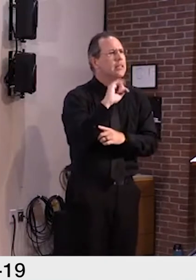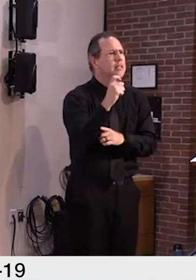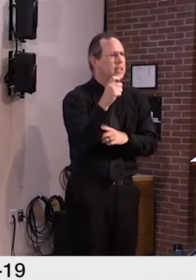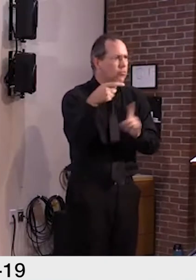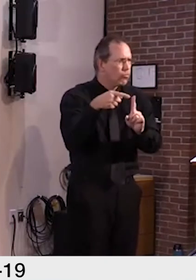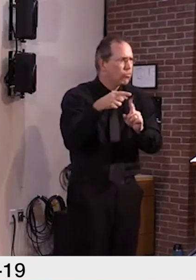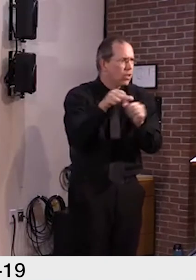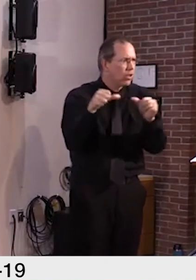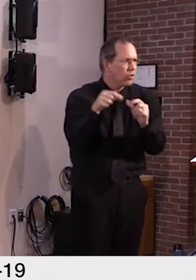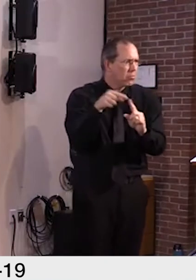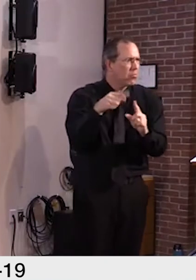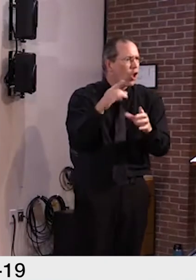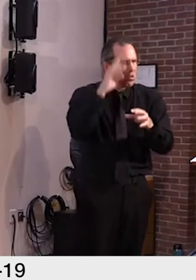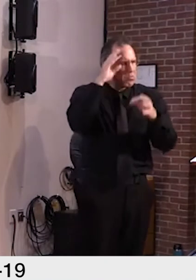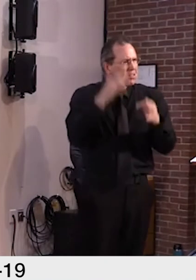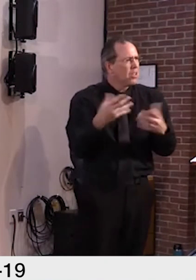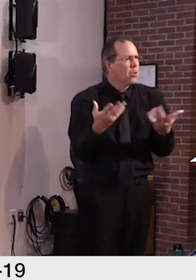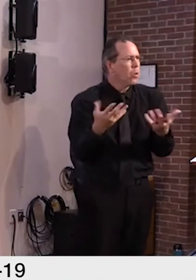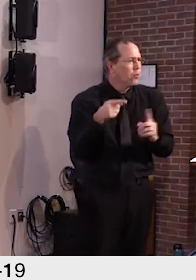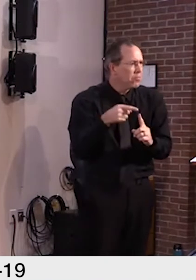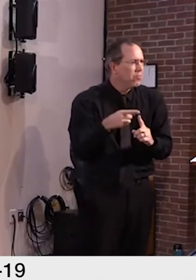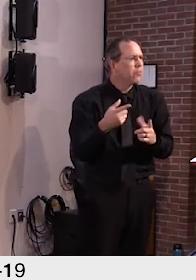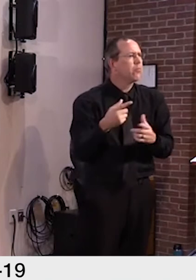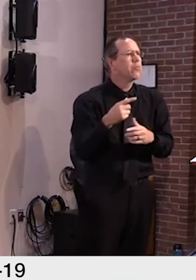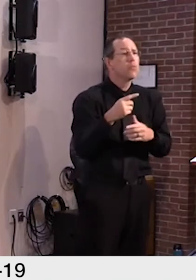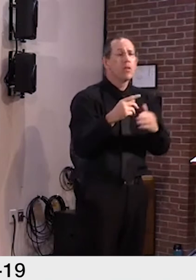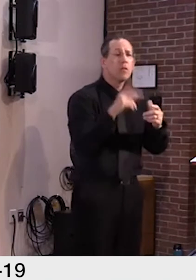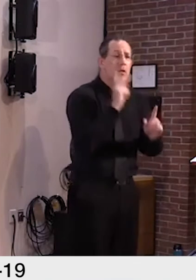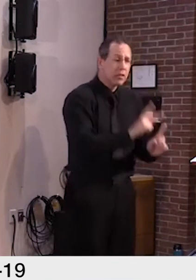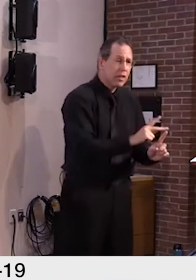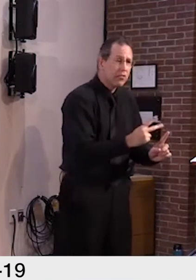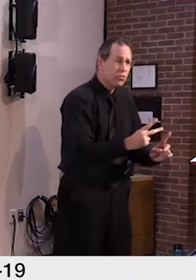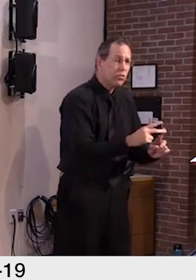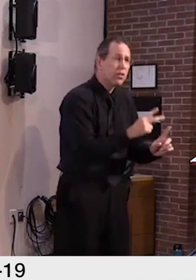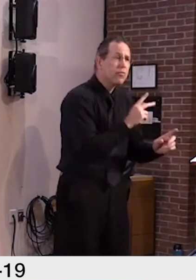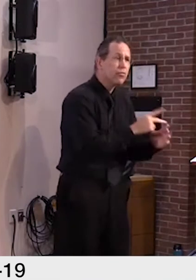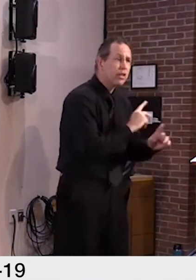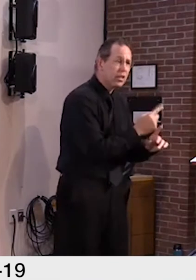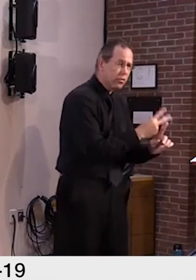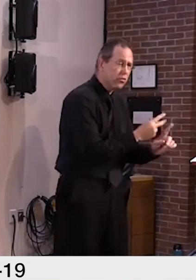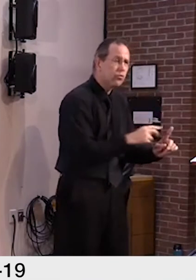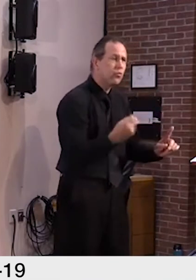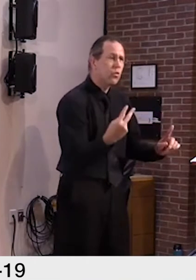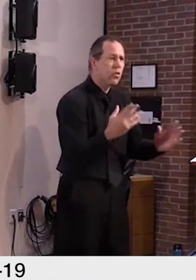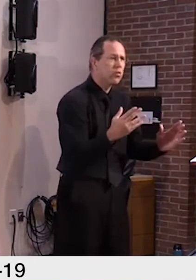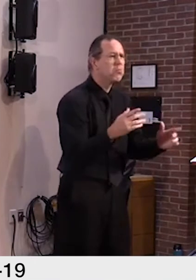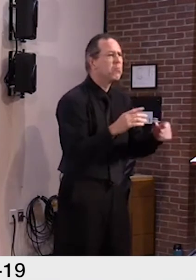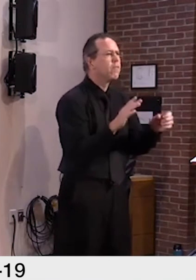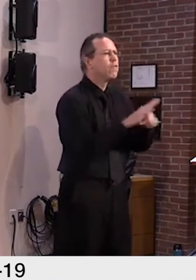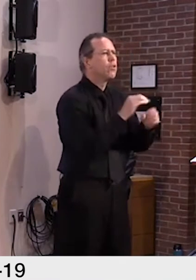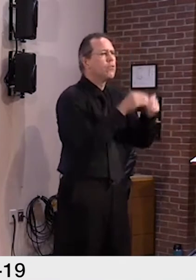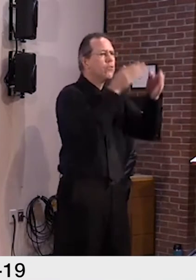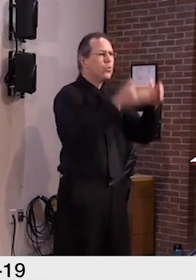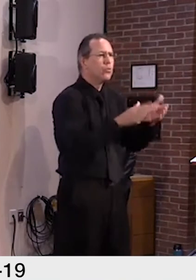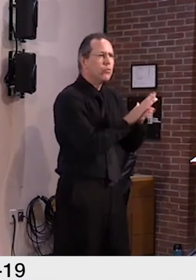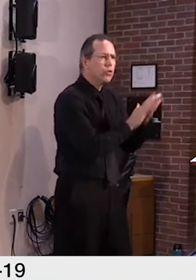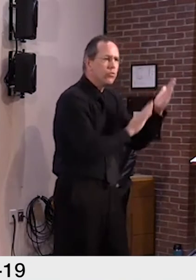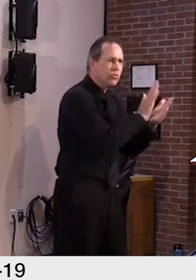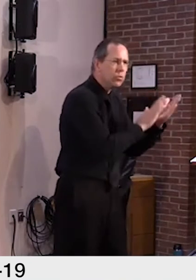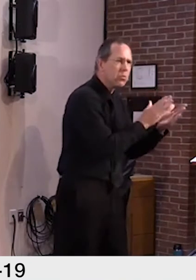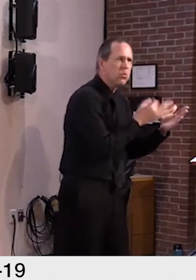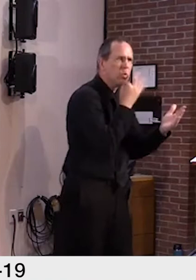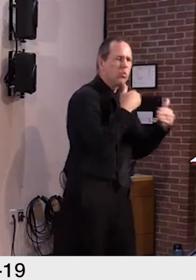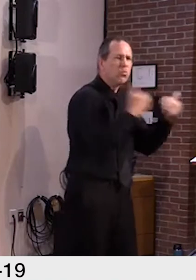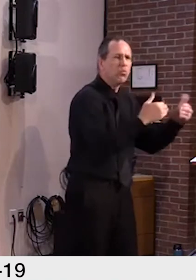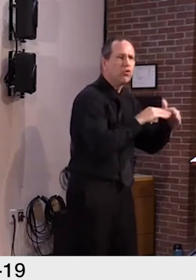grades pre-K to five for five days a week starting October 5th. We expect more districts to increase their days in-person